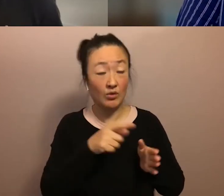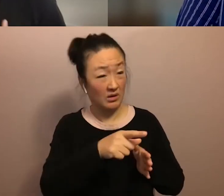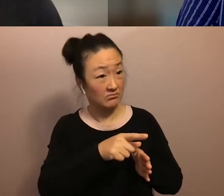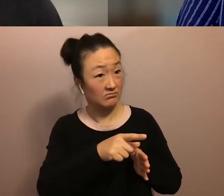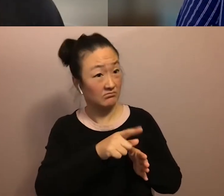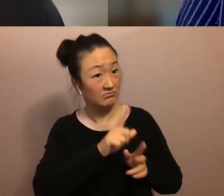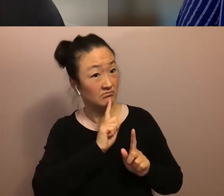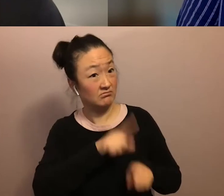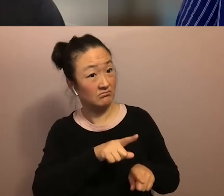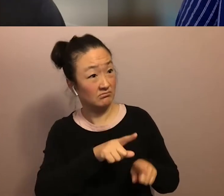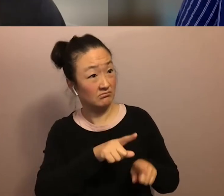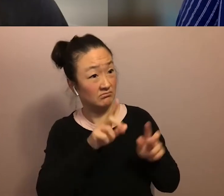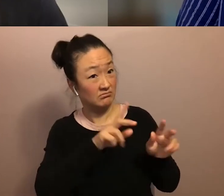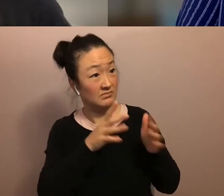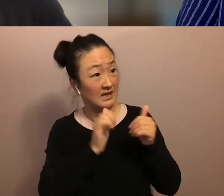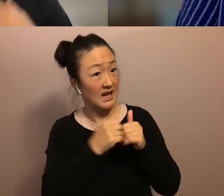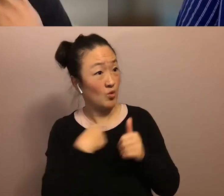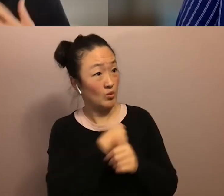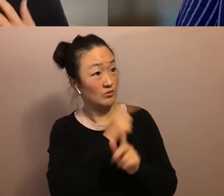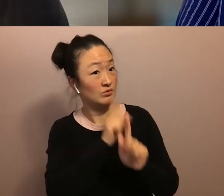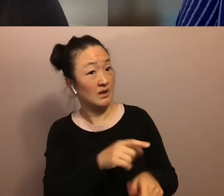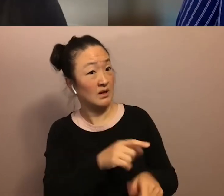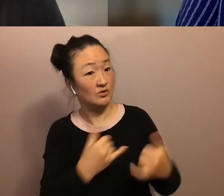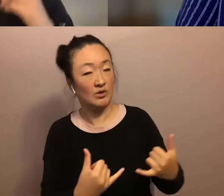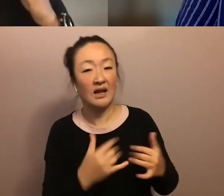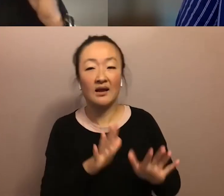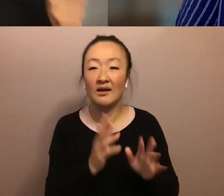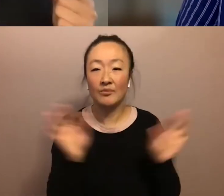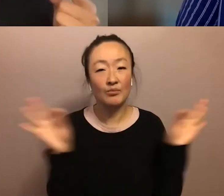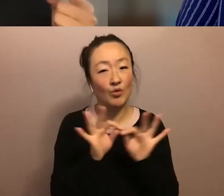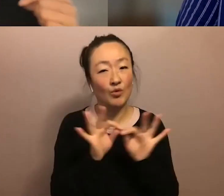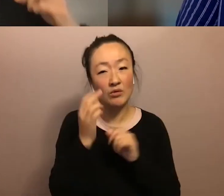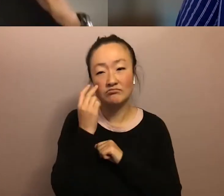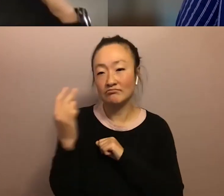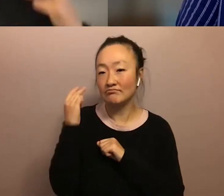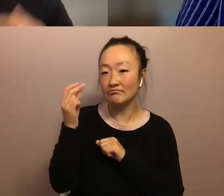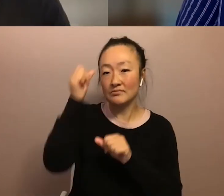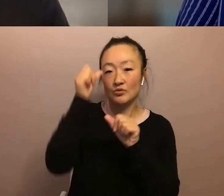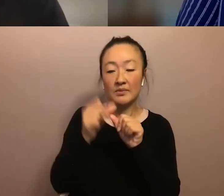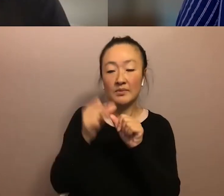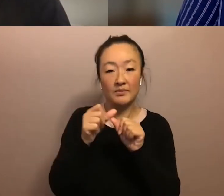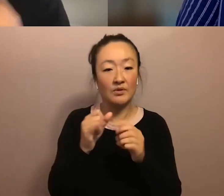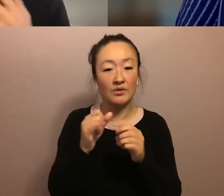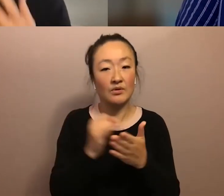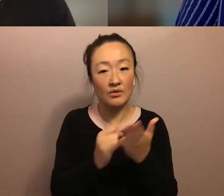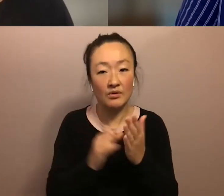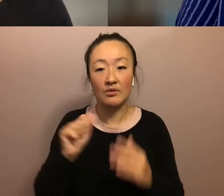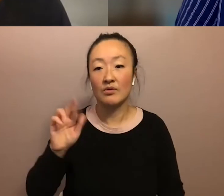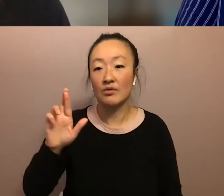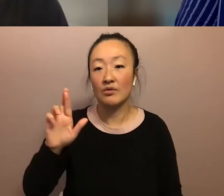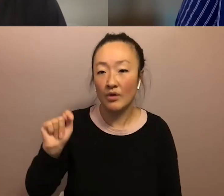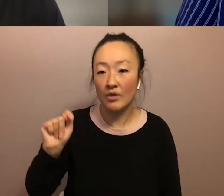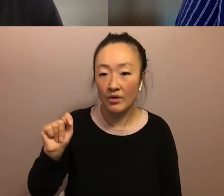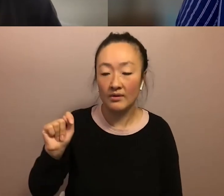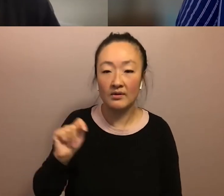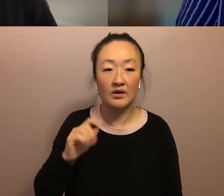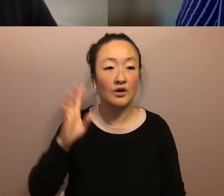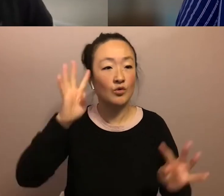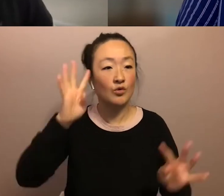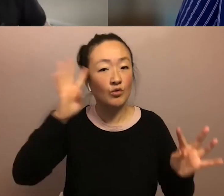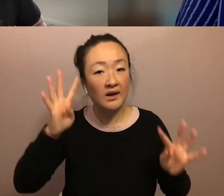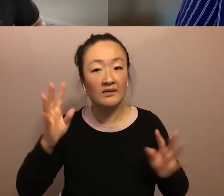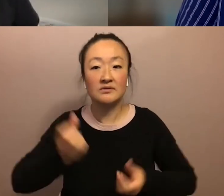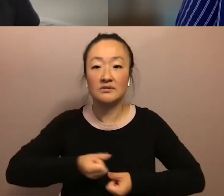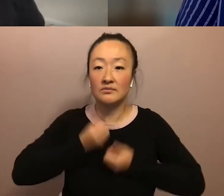the way that we respond to that today. Uh, we have to remember that. And art, artists, the creatives, the poets, the writers, the,